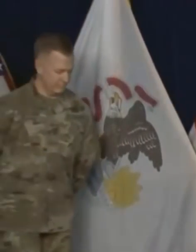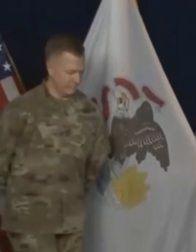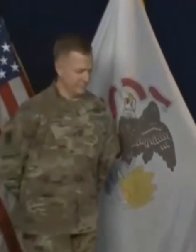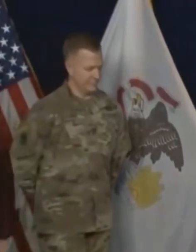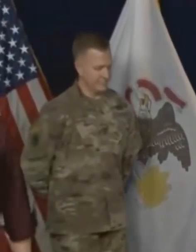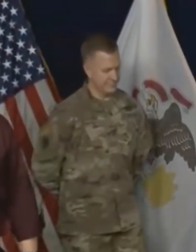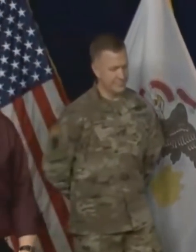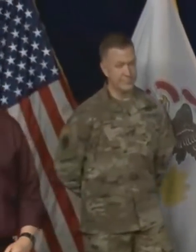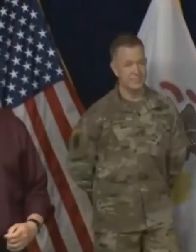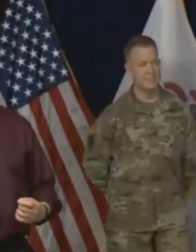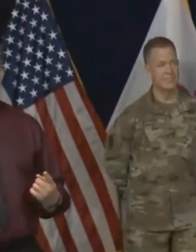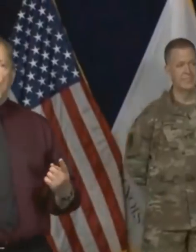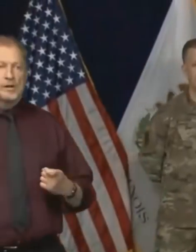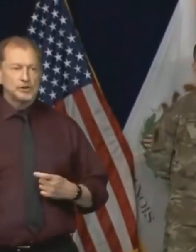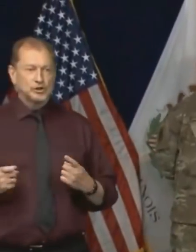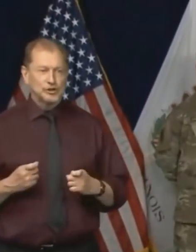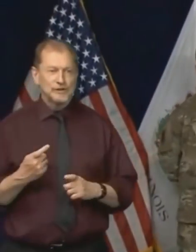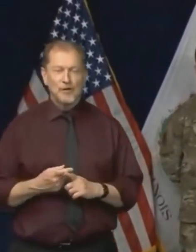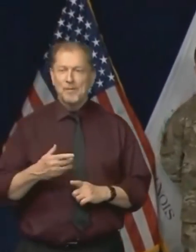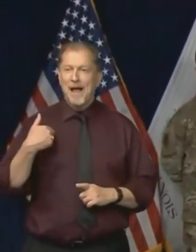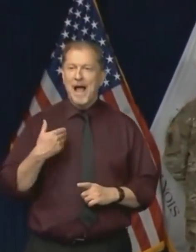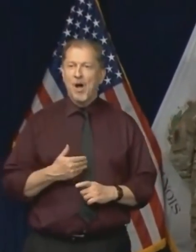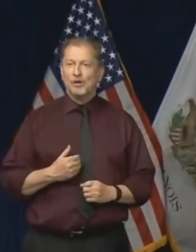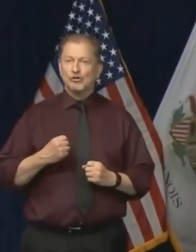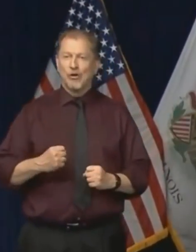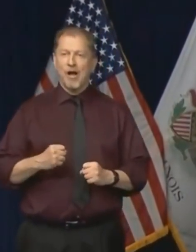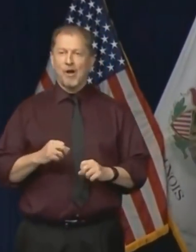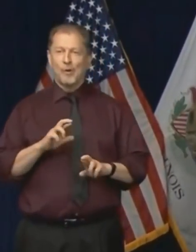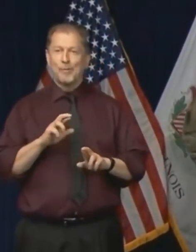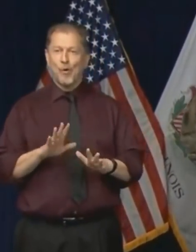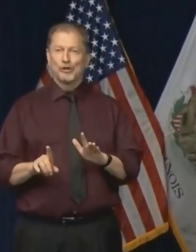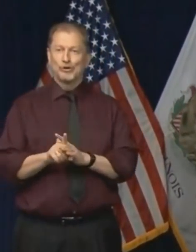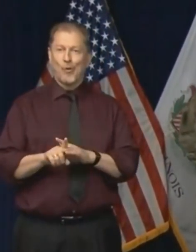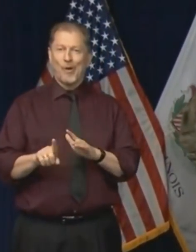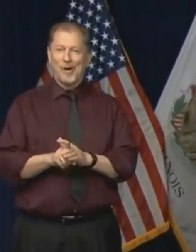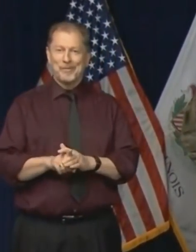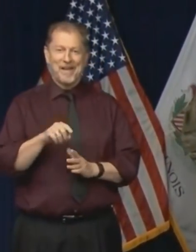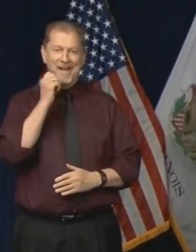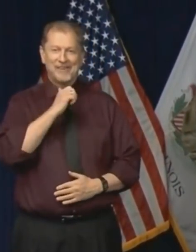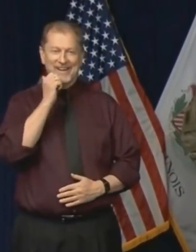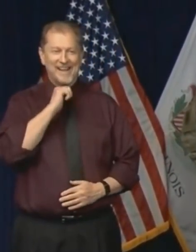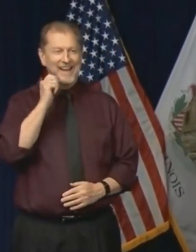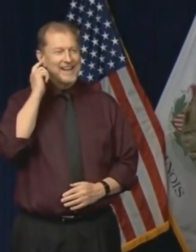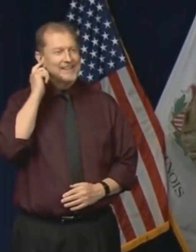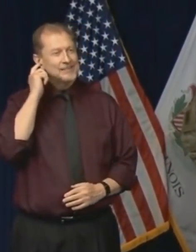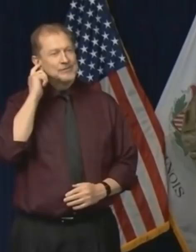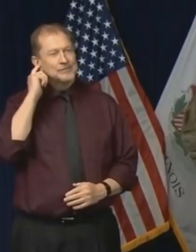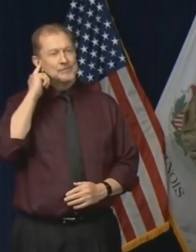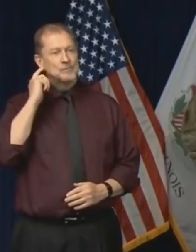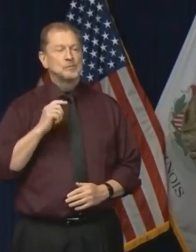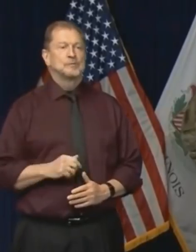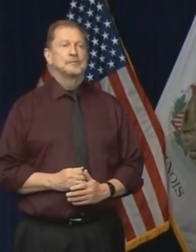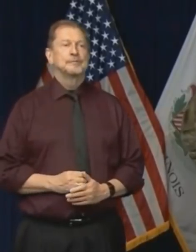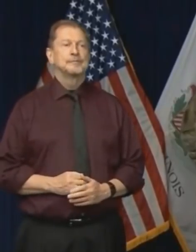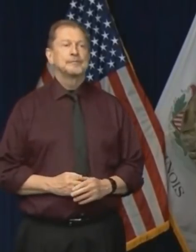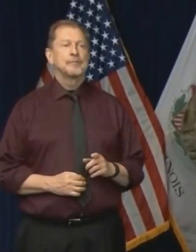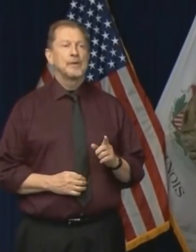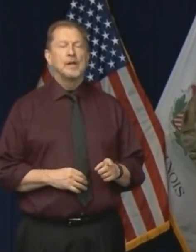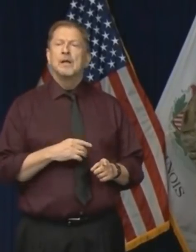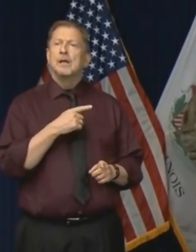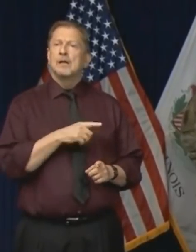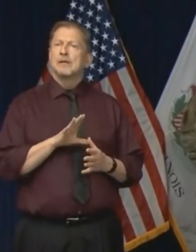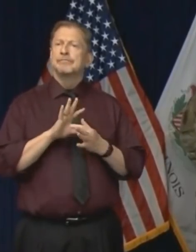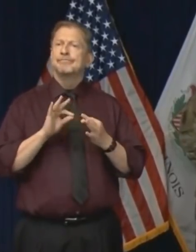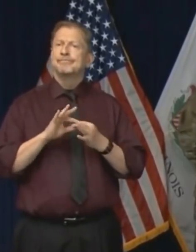to take any questions from our stalwart reporters who seem to show up just about every day. Thank you, Governor. With those